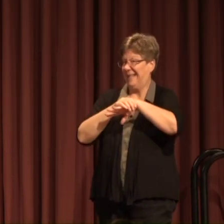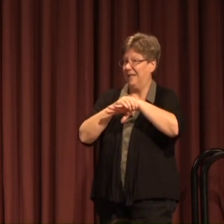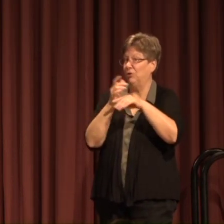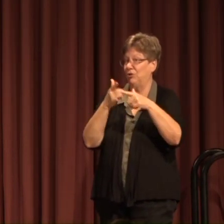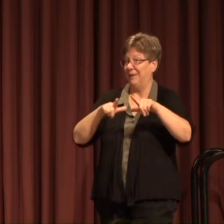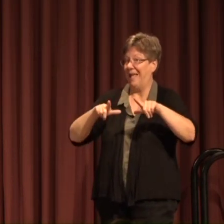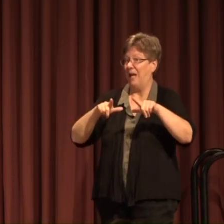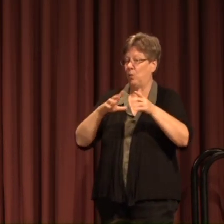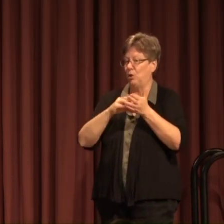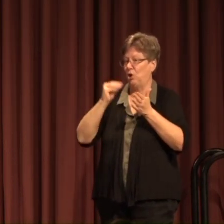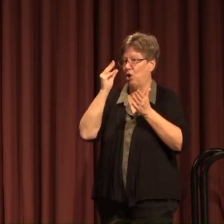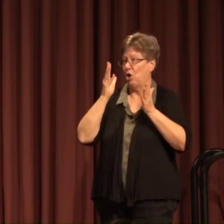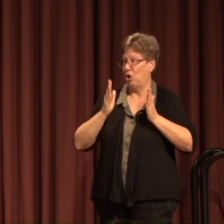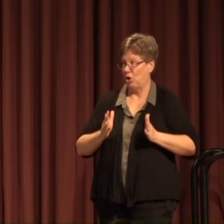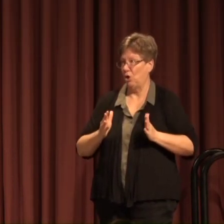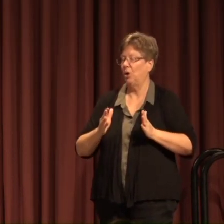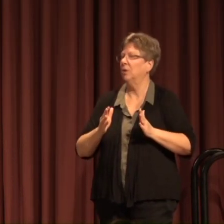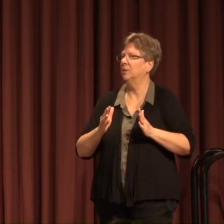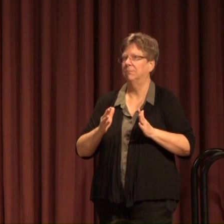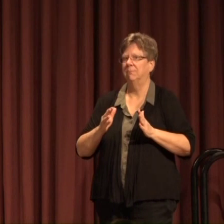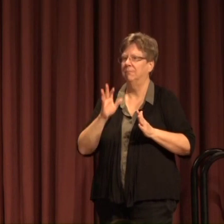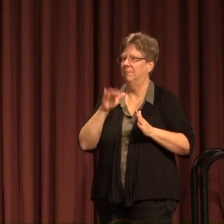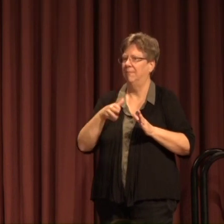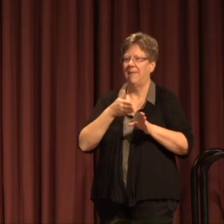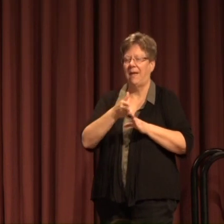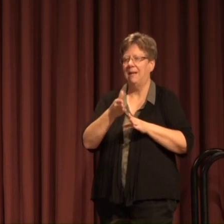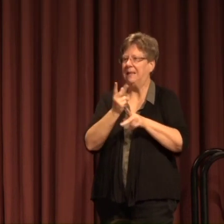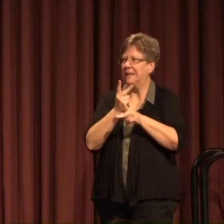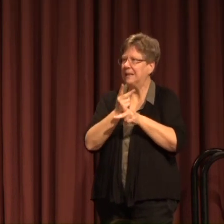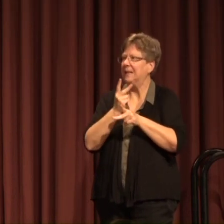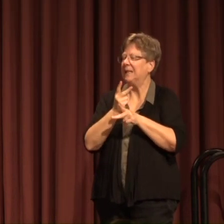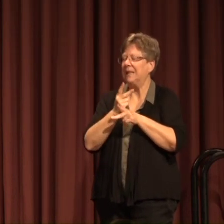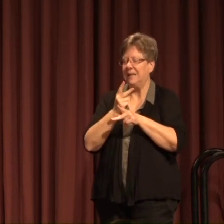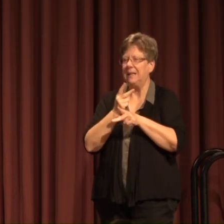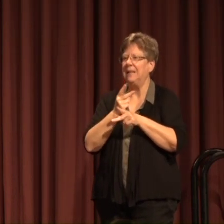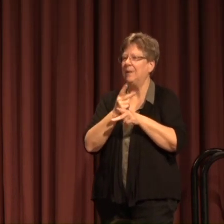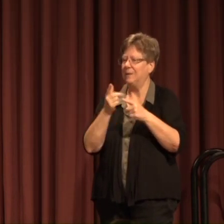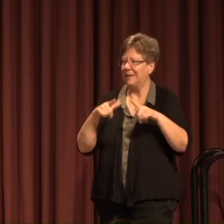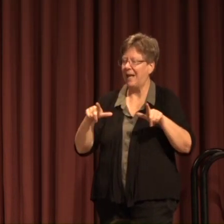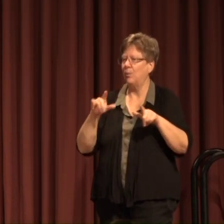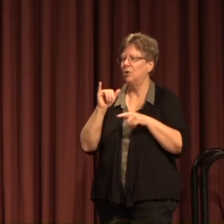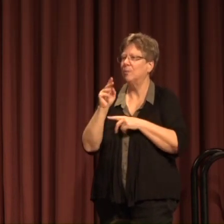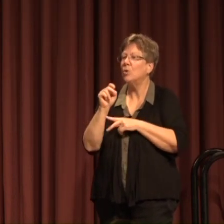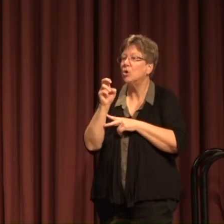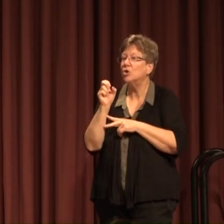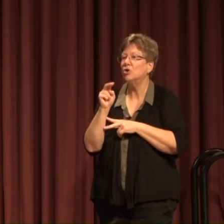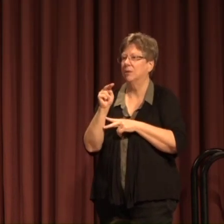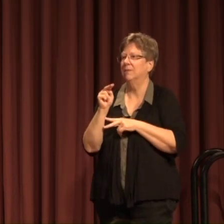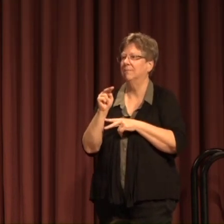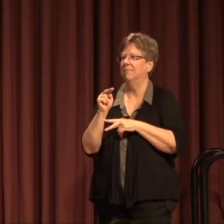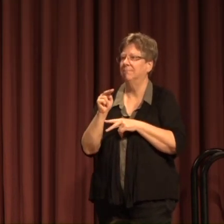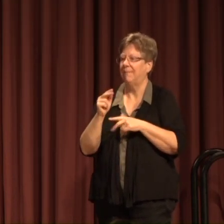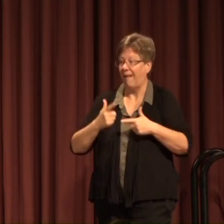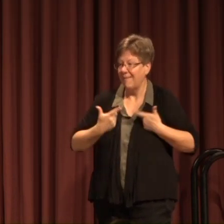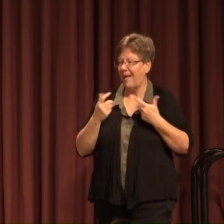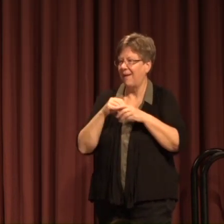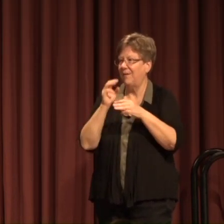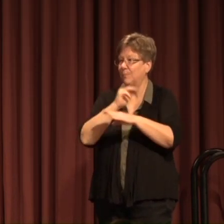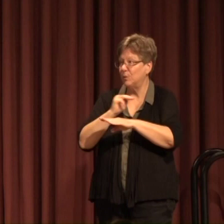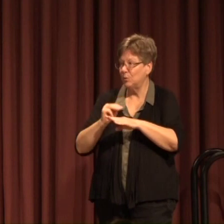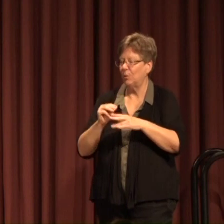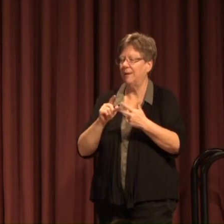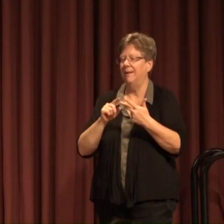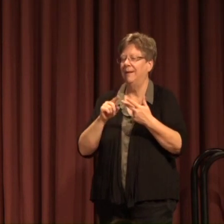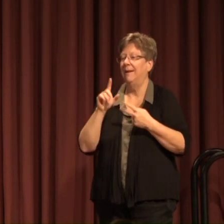language learners keeps language dual immersion alive in Missoula in addition to Kate